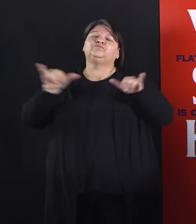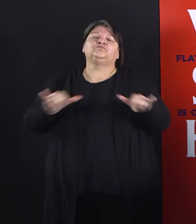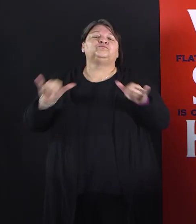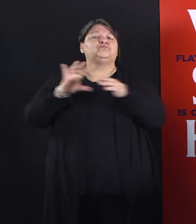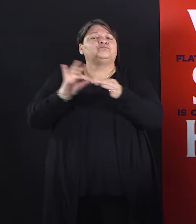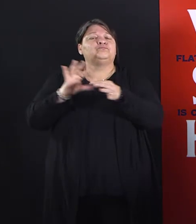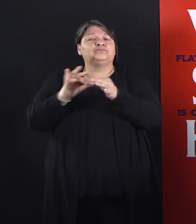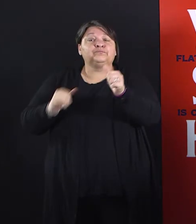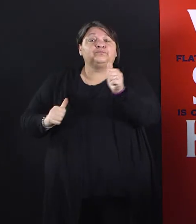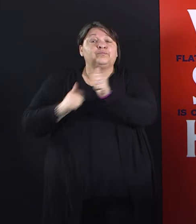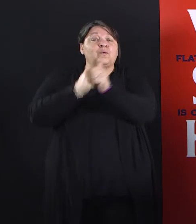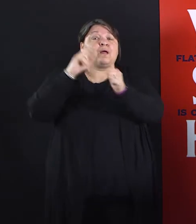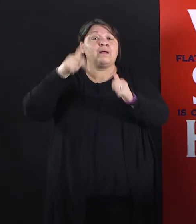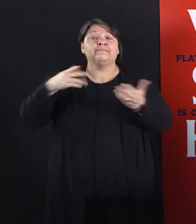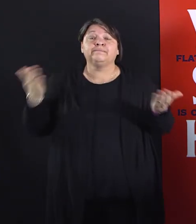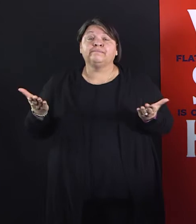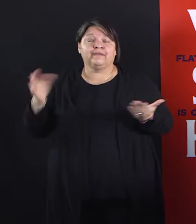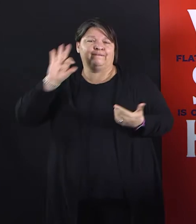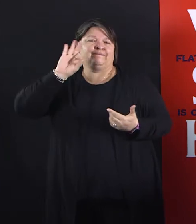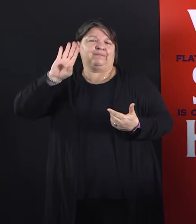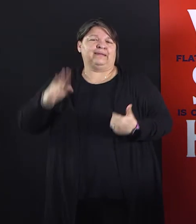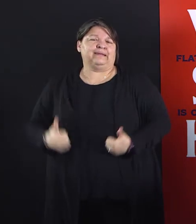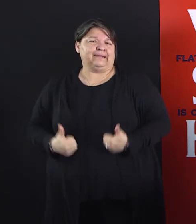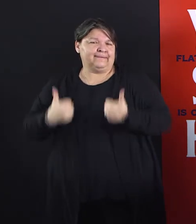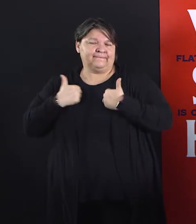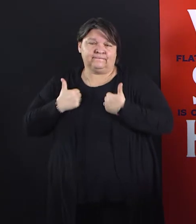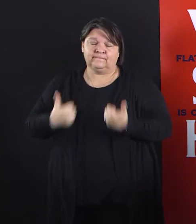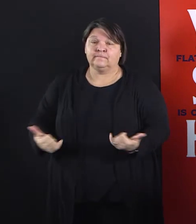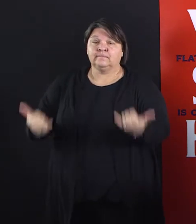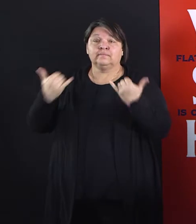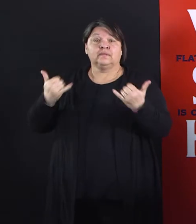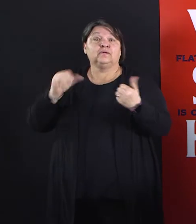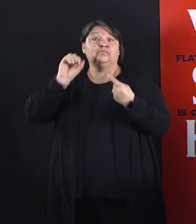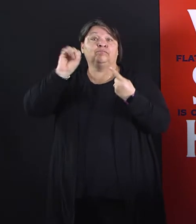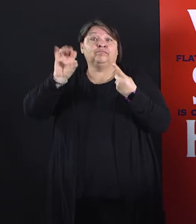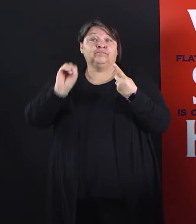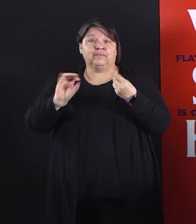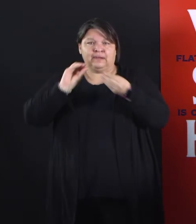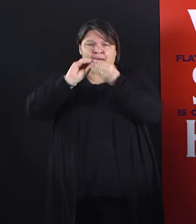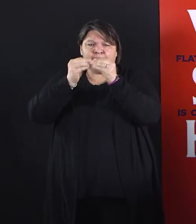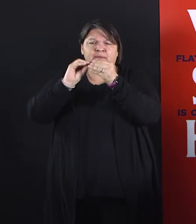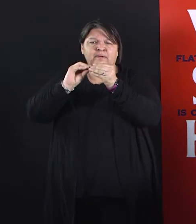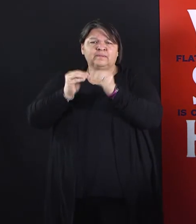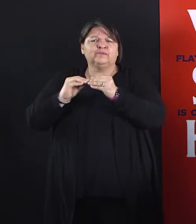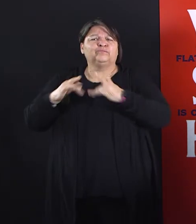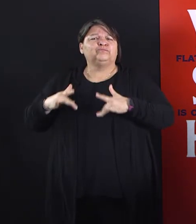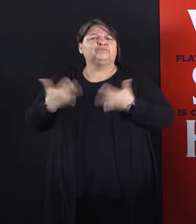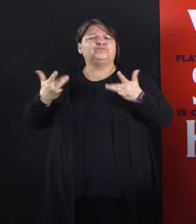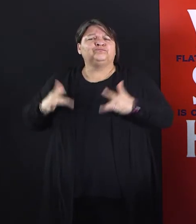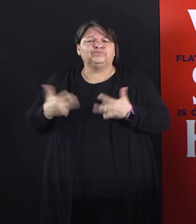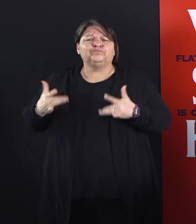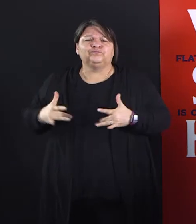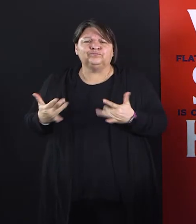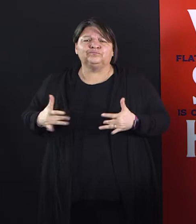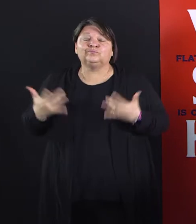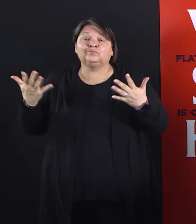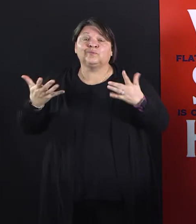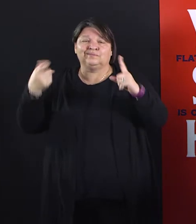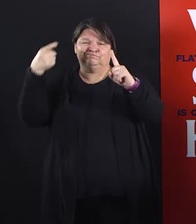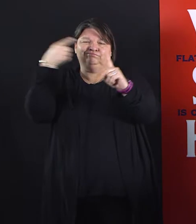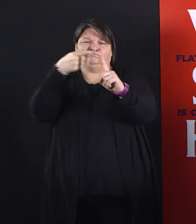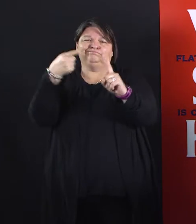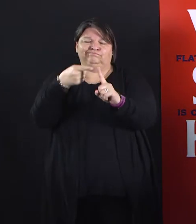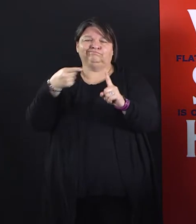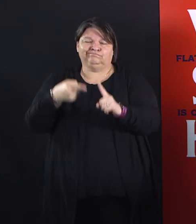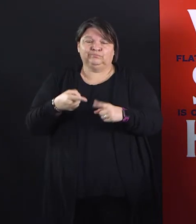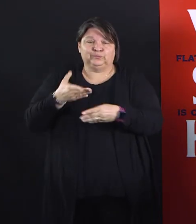Today I want to give you a couple of numbers and then just make a couple of points about the weekend. Today there